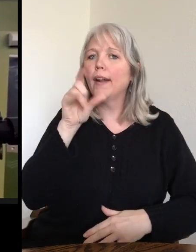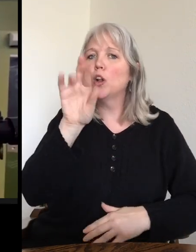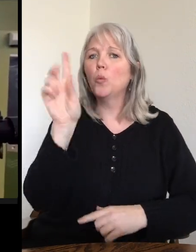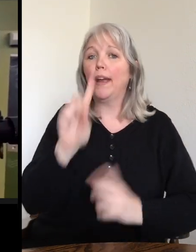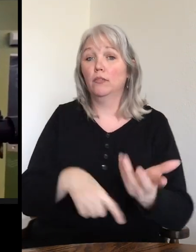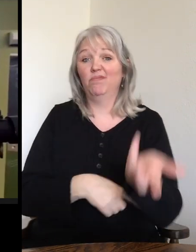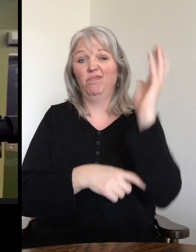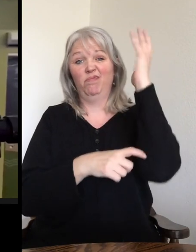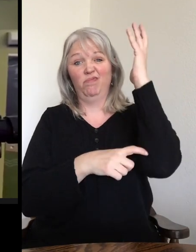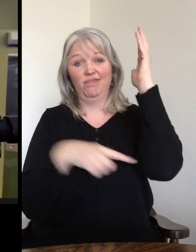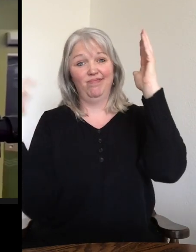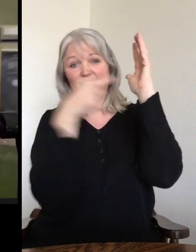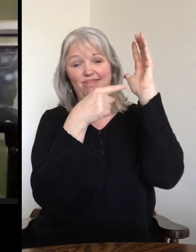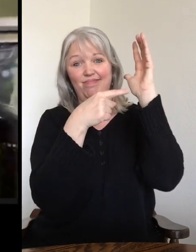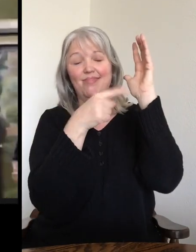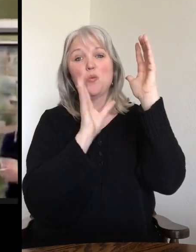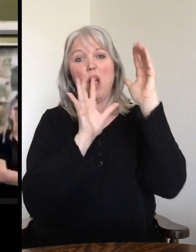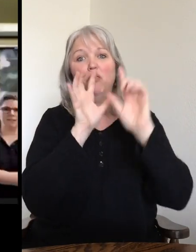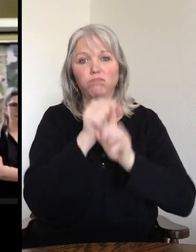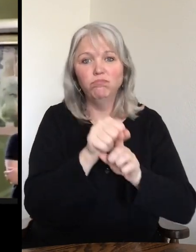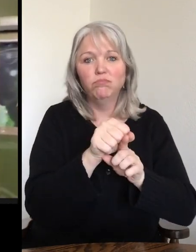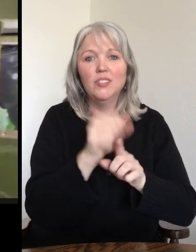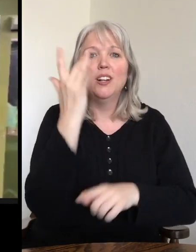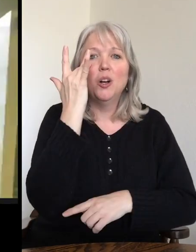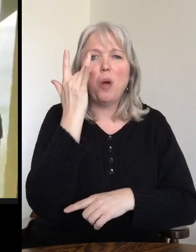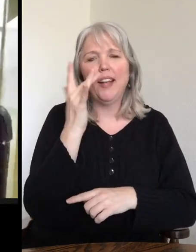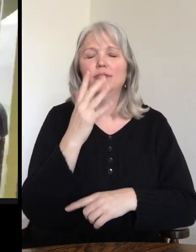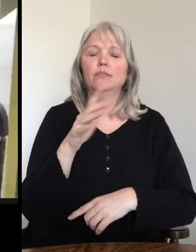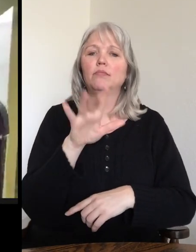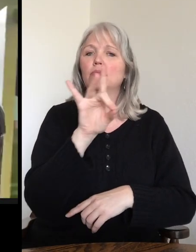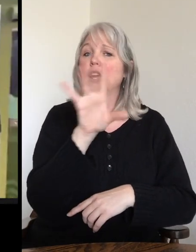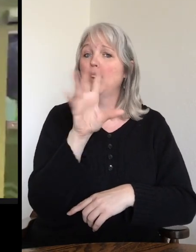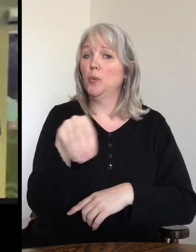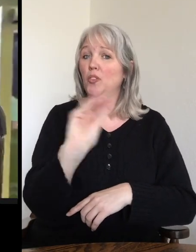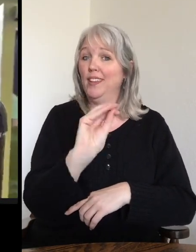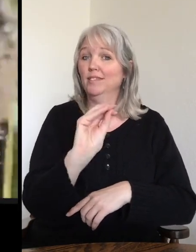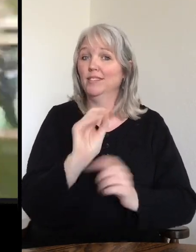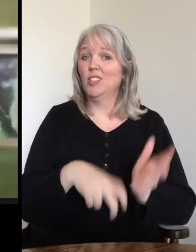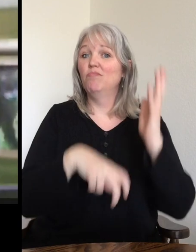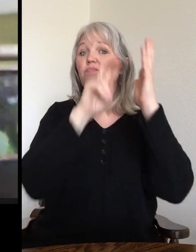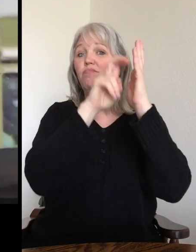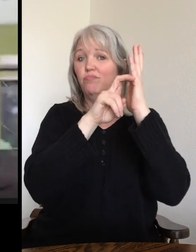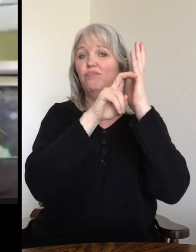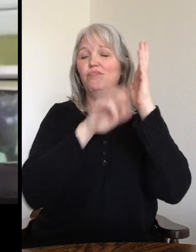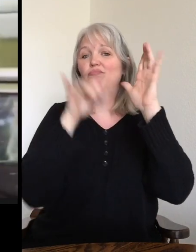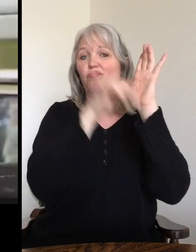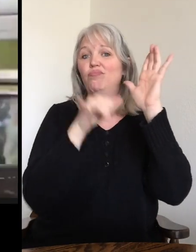get these guys because they do spend about 85% of their time up in the trees.